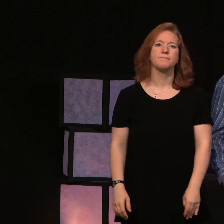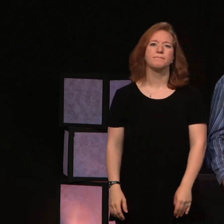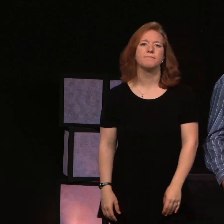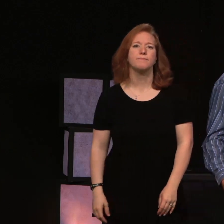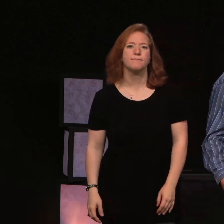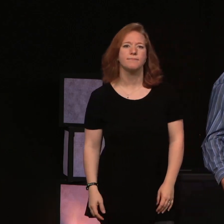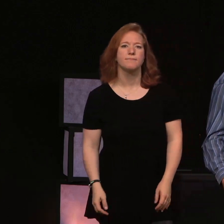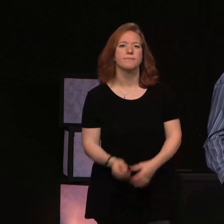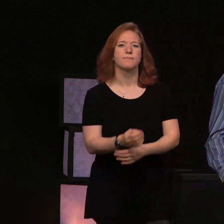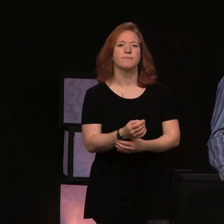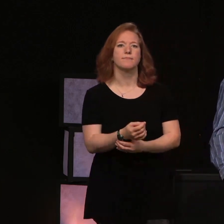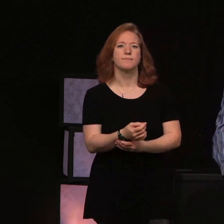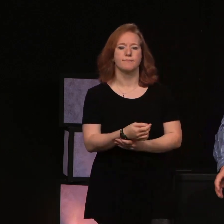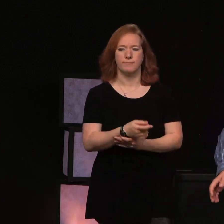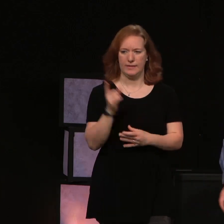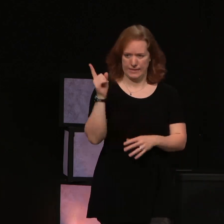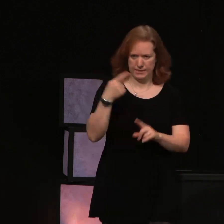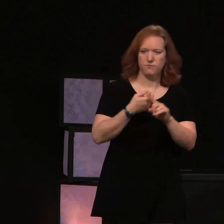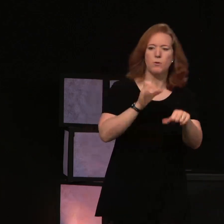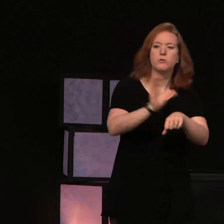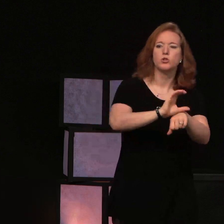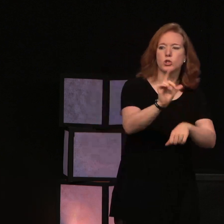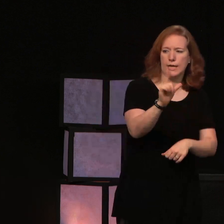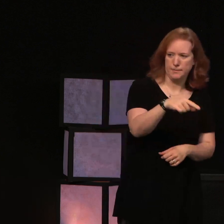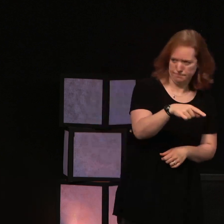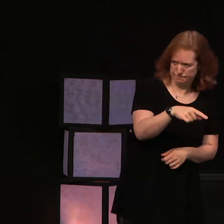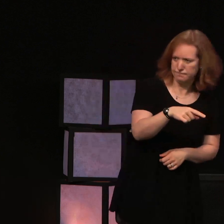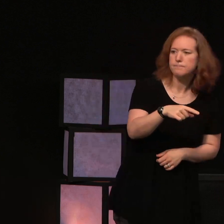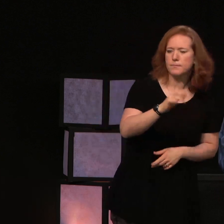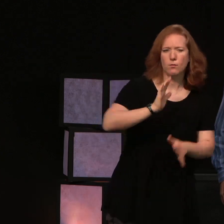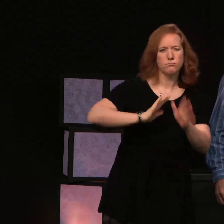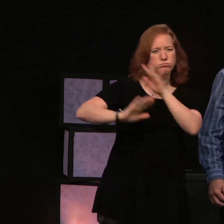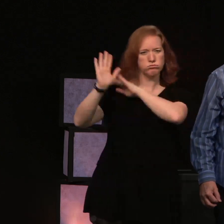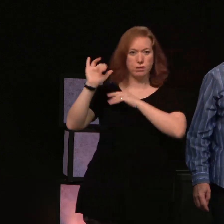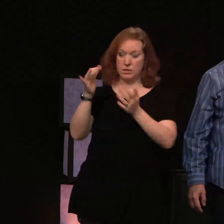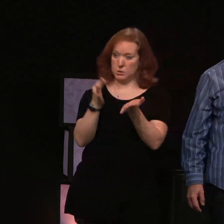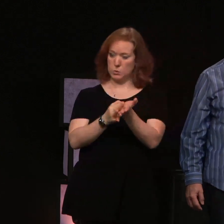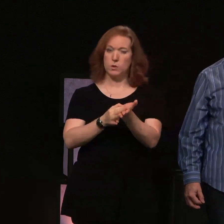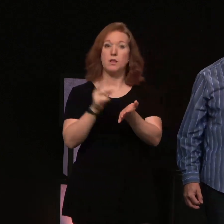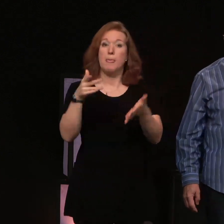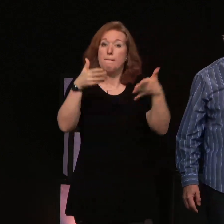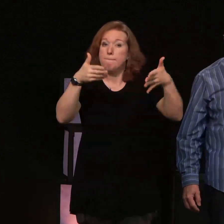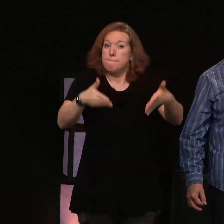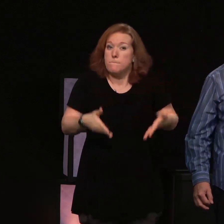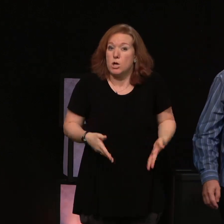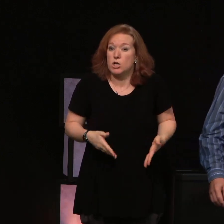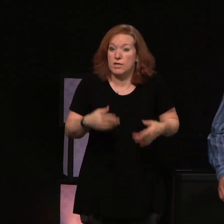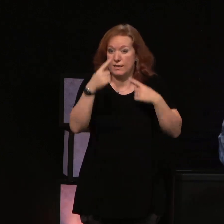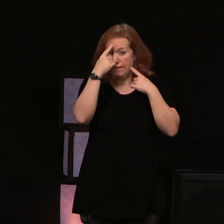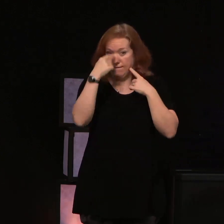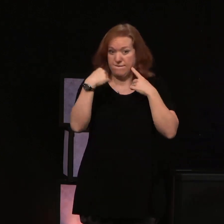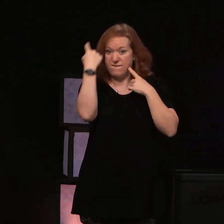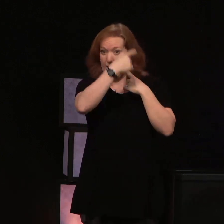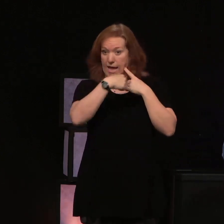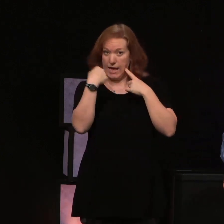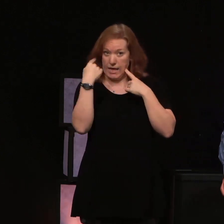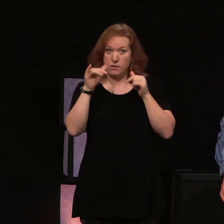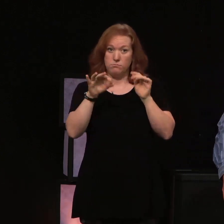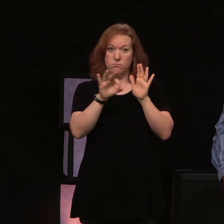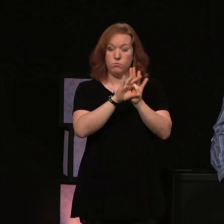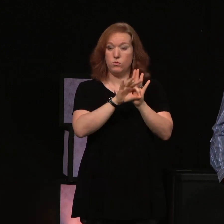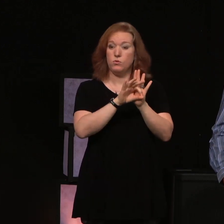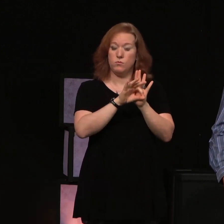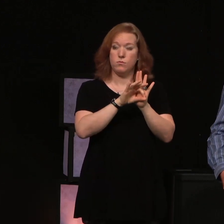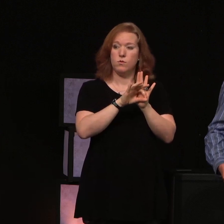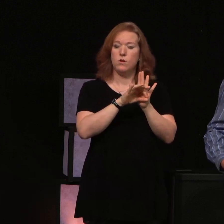This is from Laodicea in that time period. And the person on this particular coin is thought to be one of